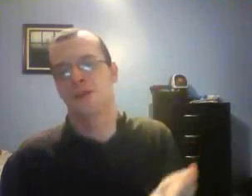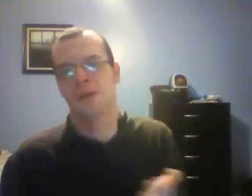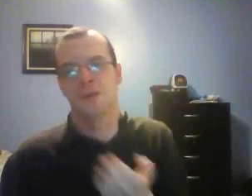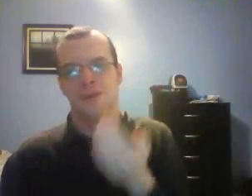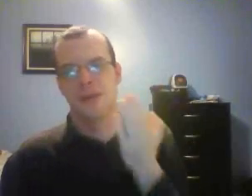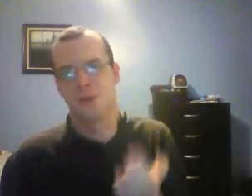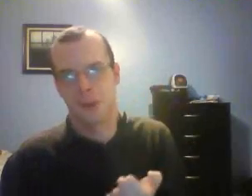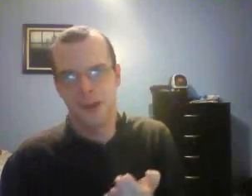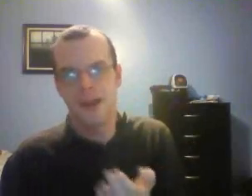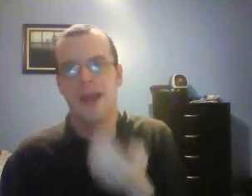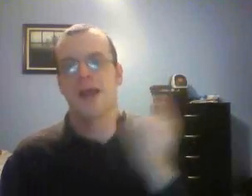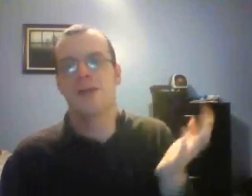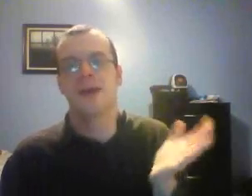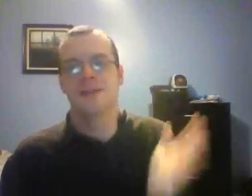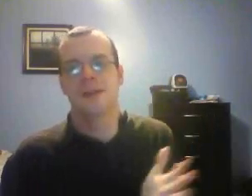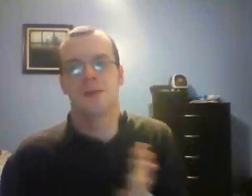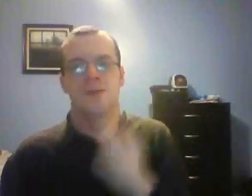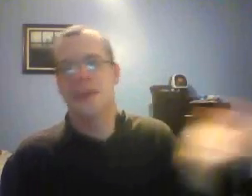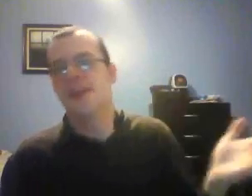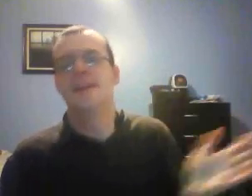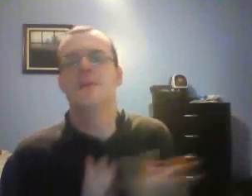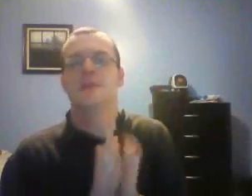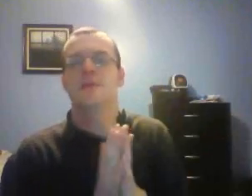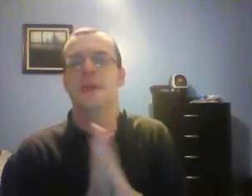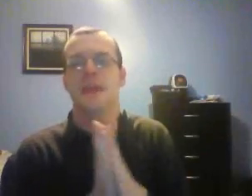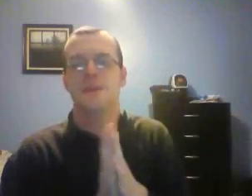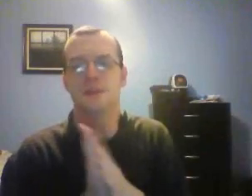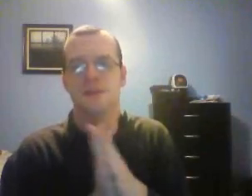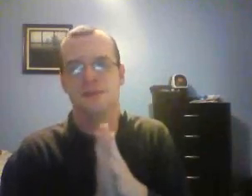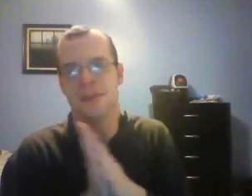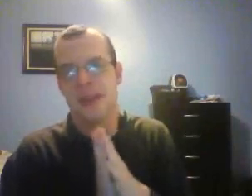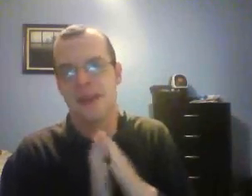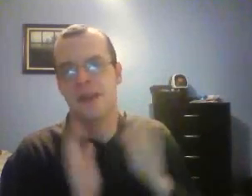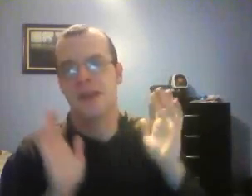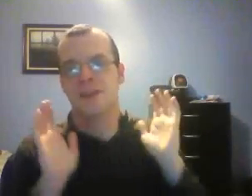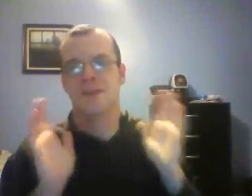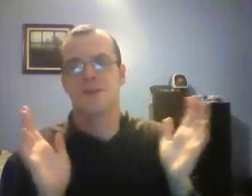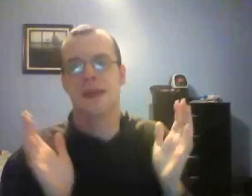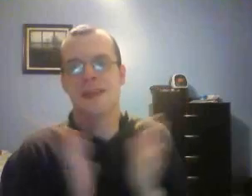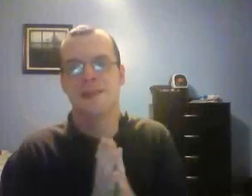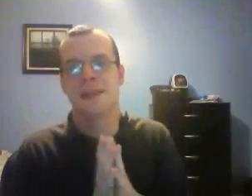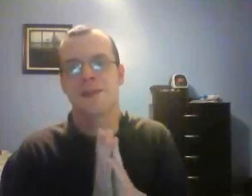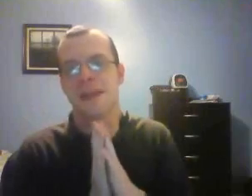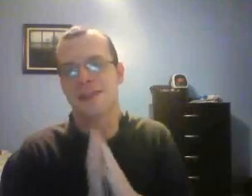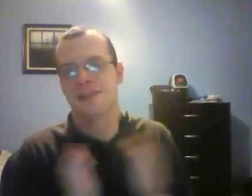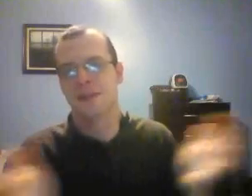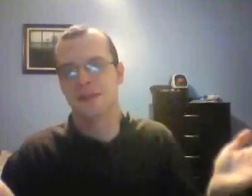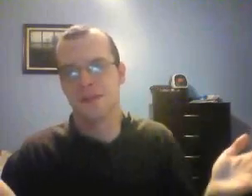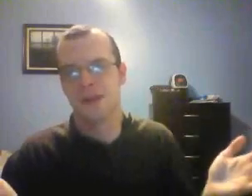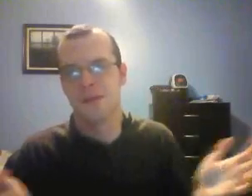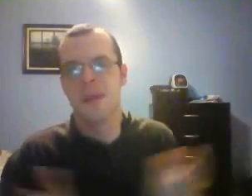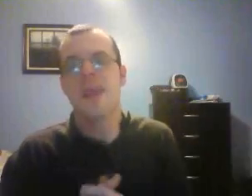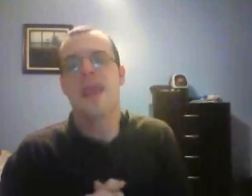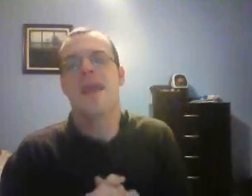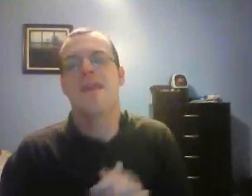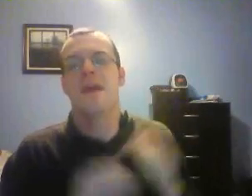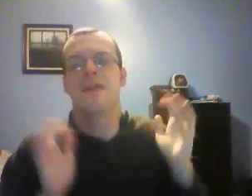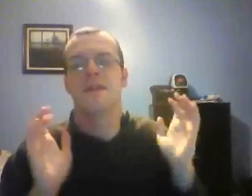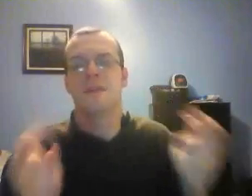novelty, which never dies out. The feeling WWE gives you as a fan is everlasting. It lasts a lifetime. And I think